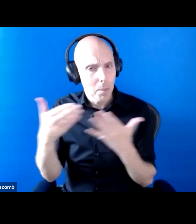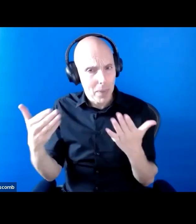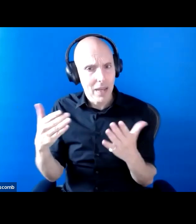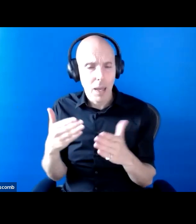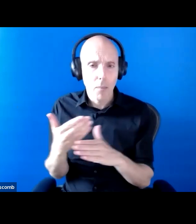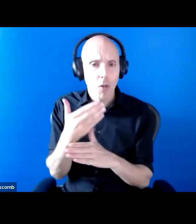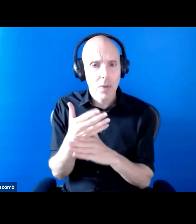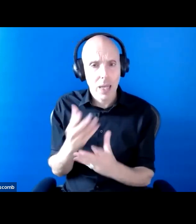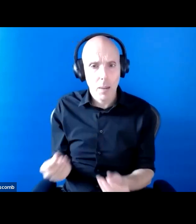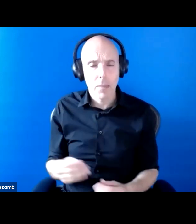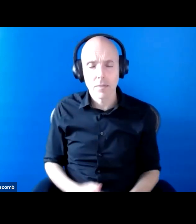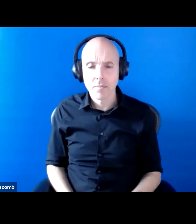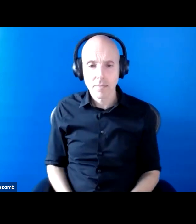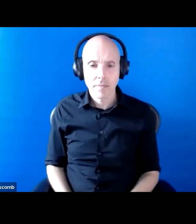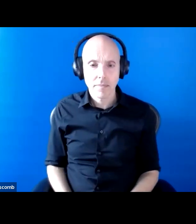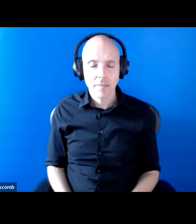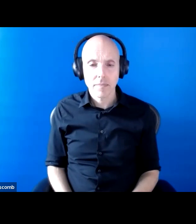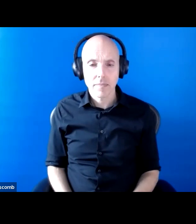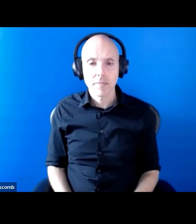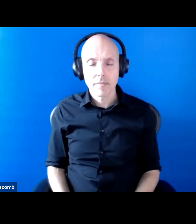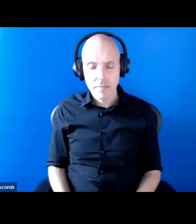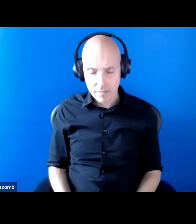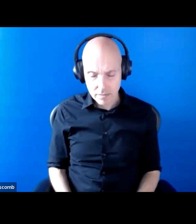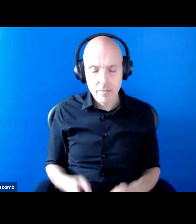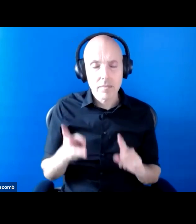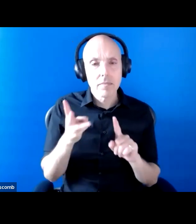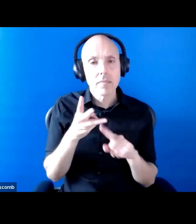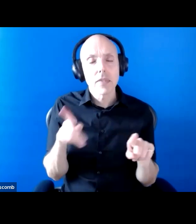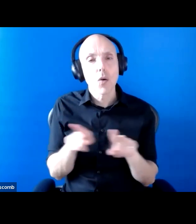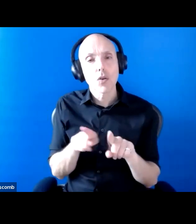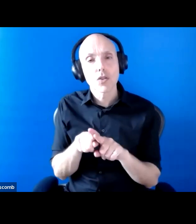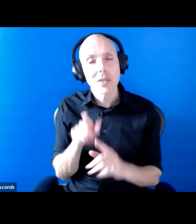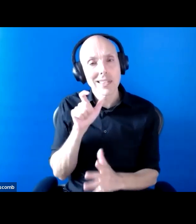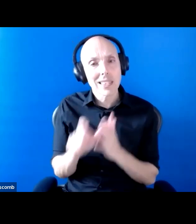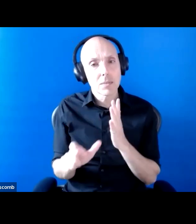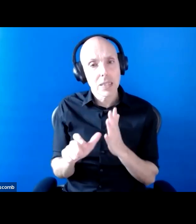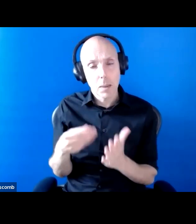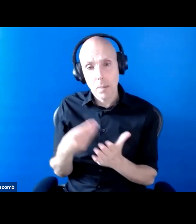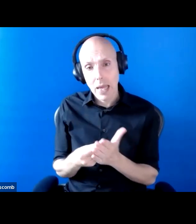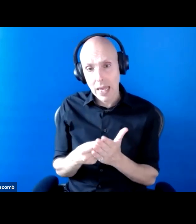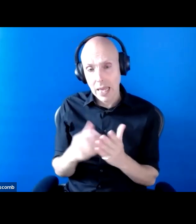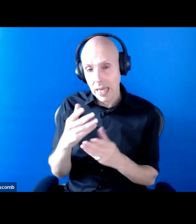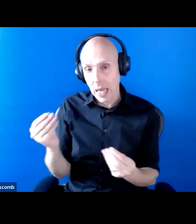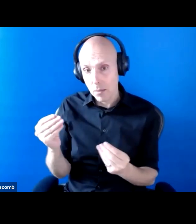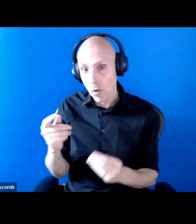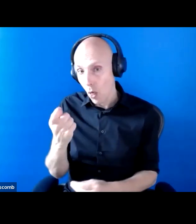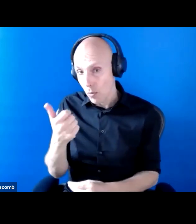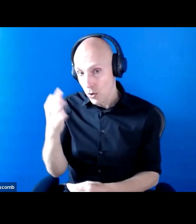and a disability pay gap, where the pay of disabled people is around almost 20% lower.